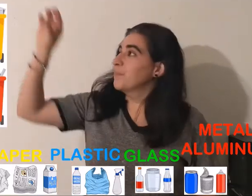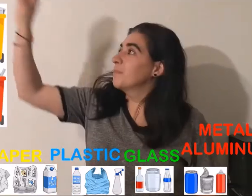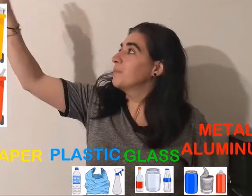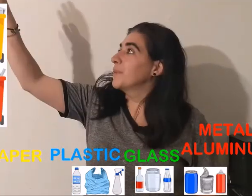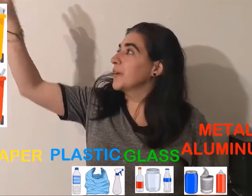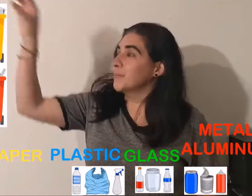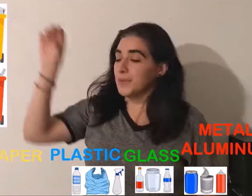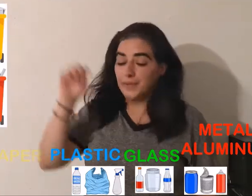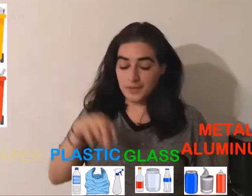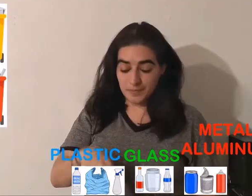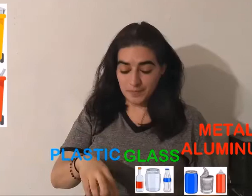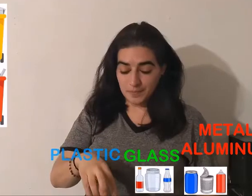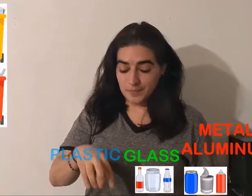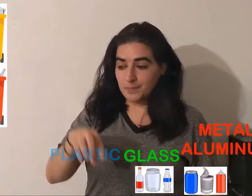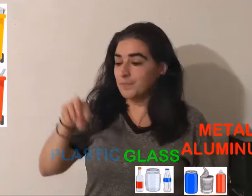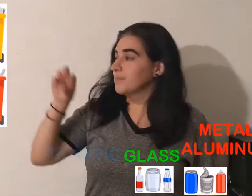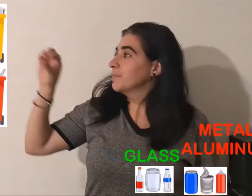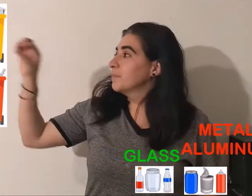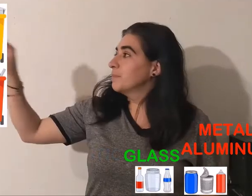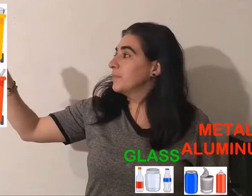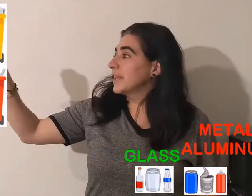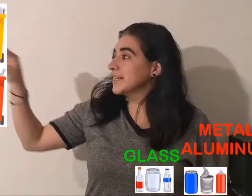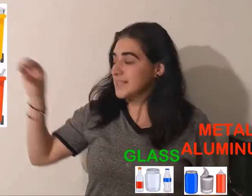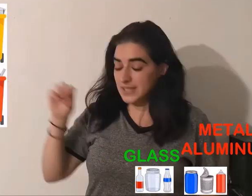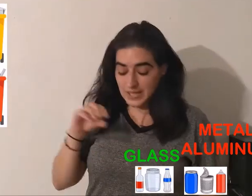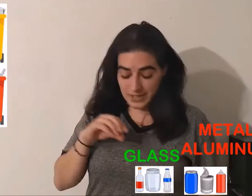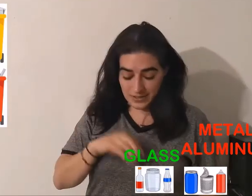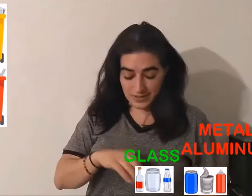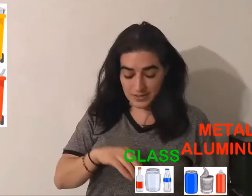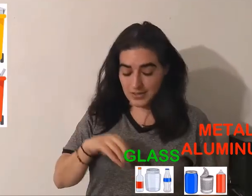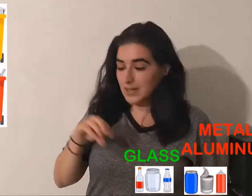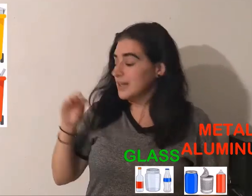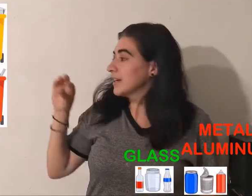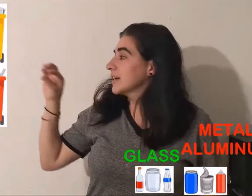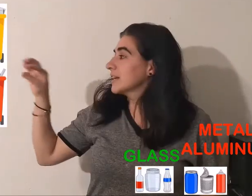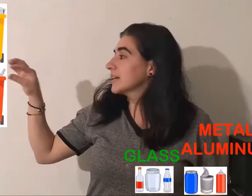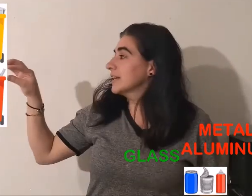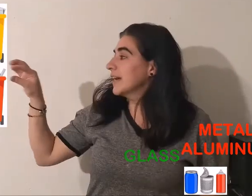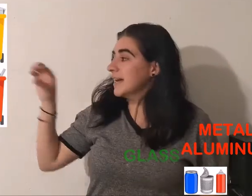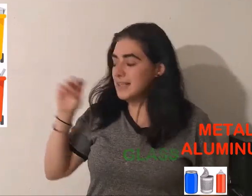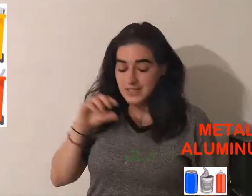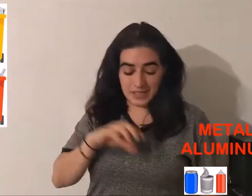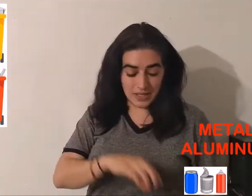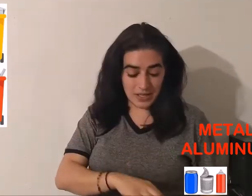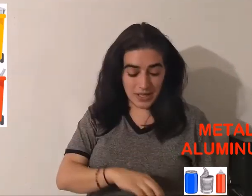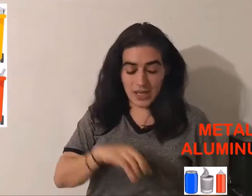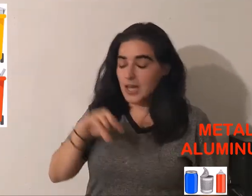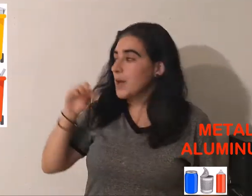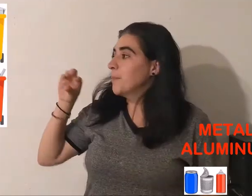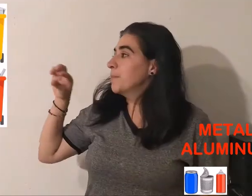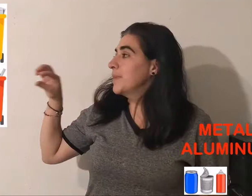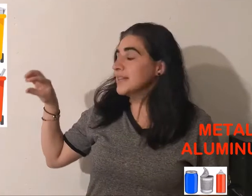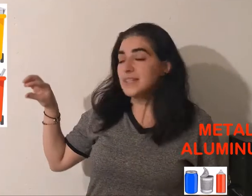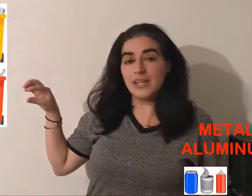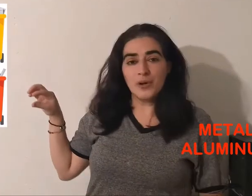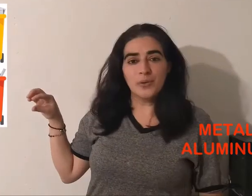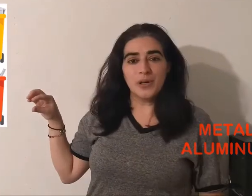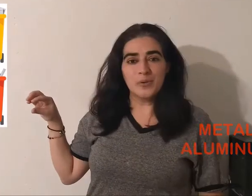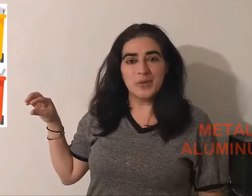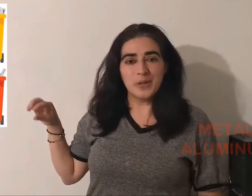Paper, plastic, glass, metal or aluminum.